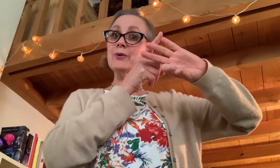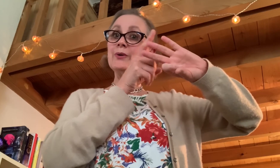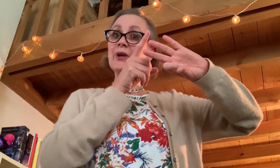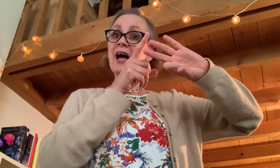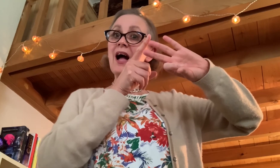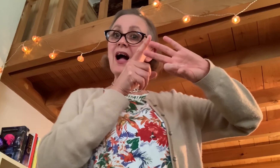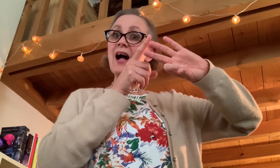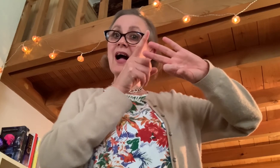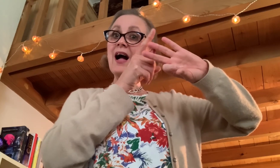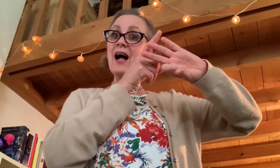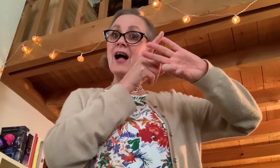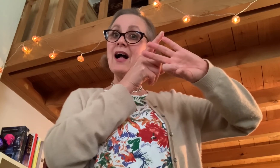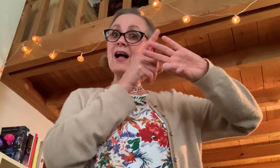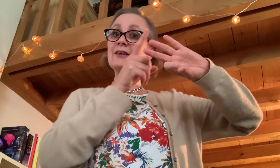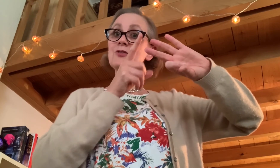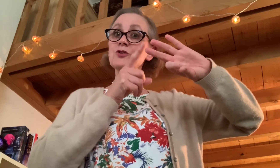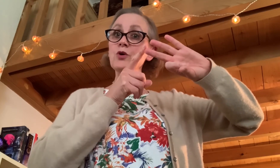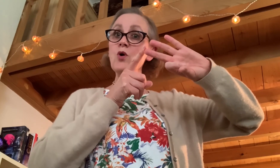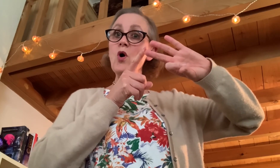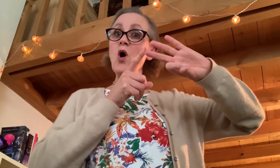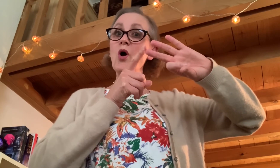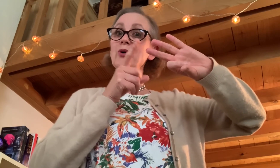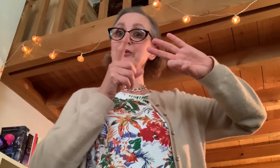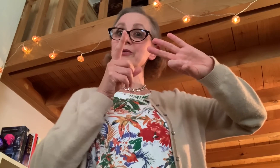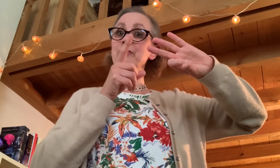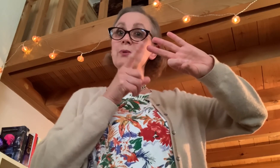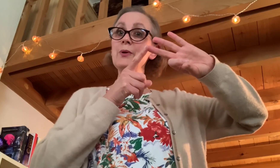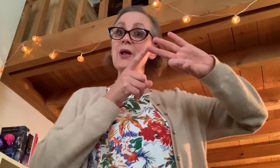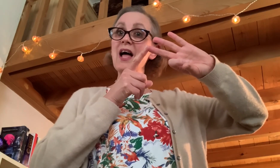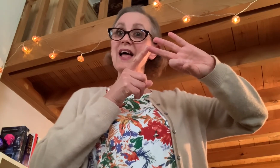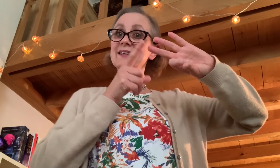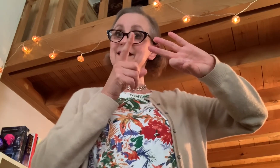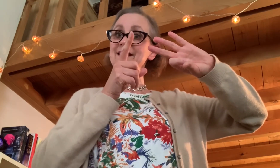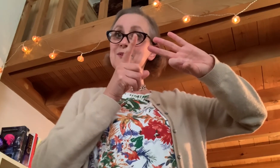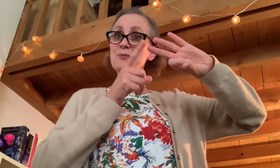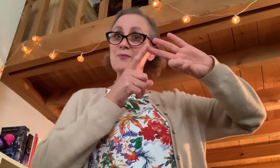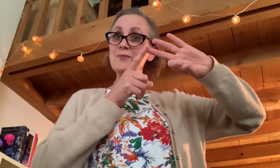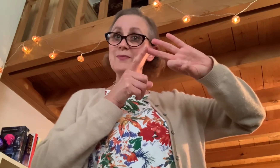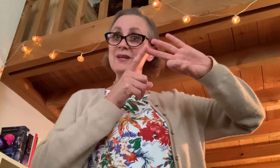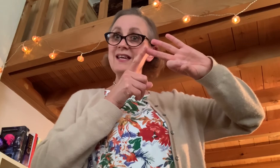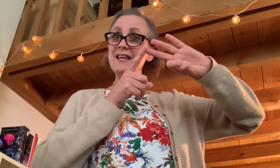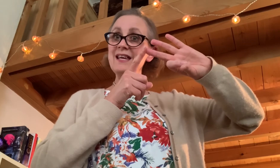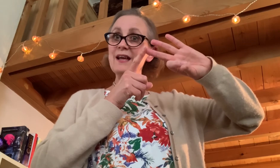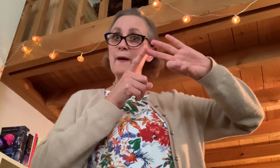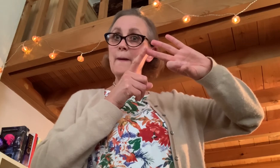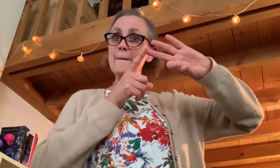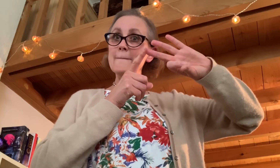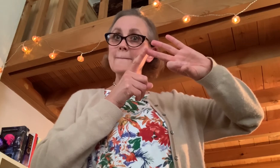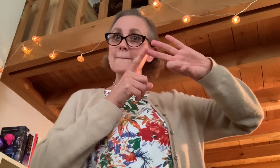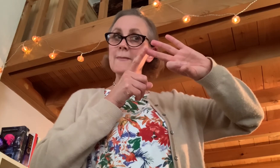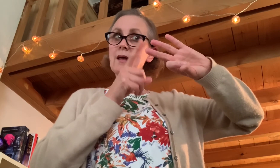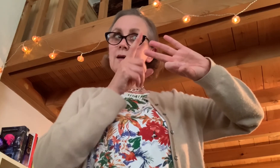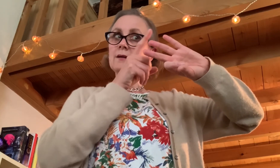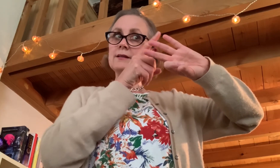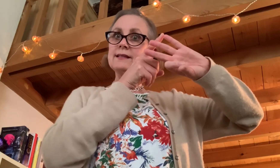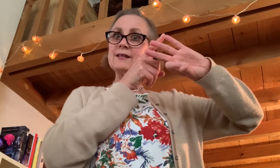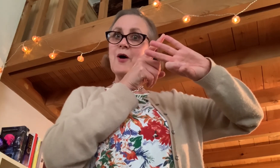and God bless me. So,